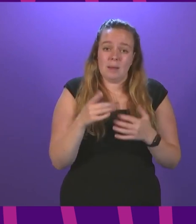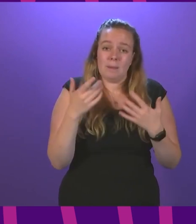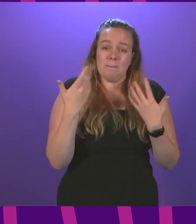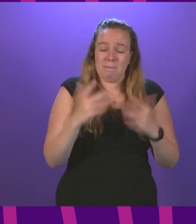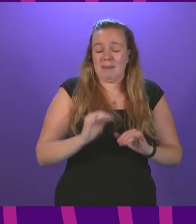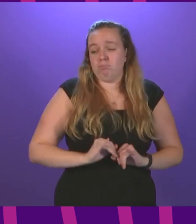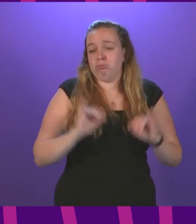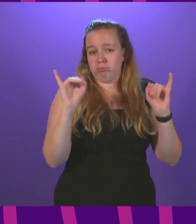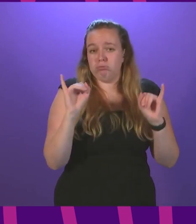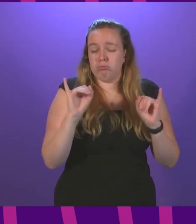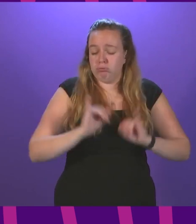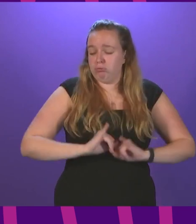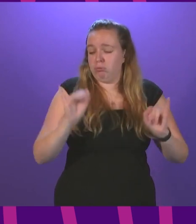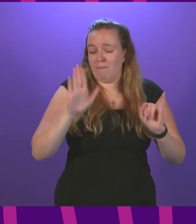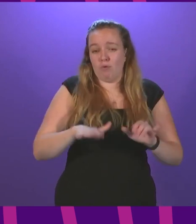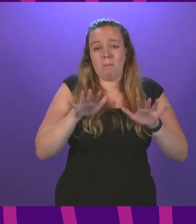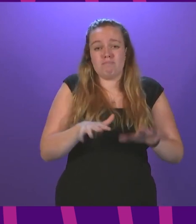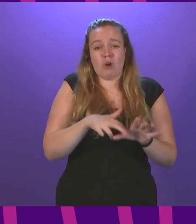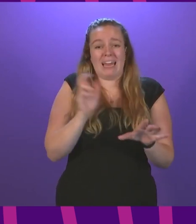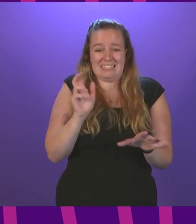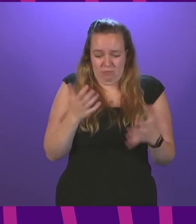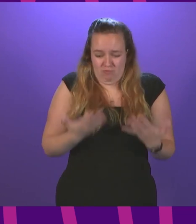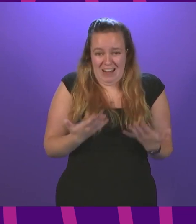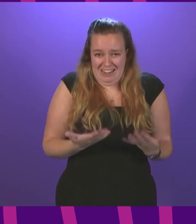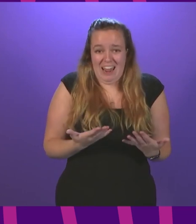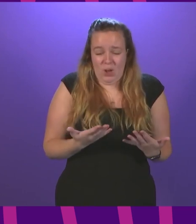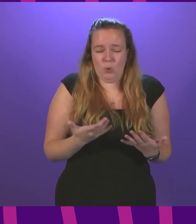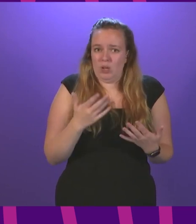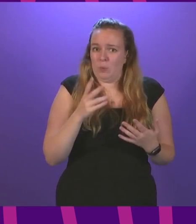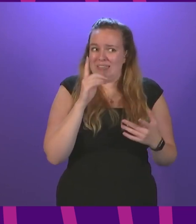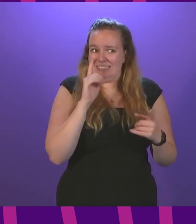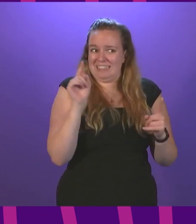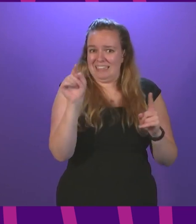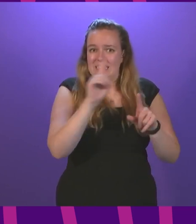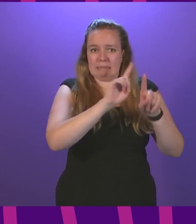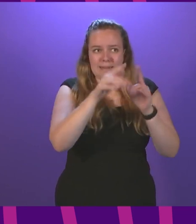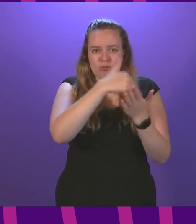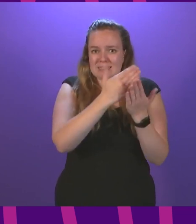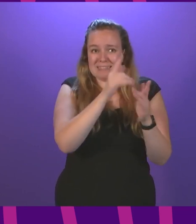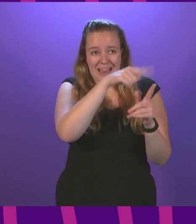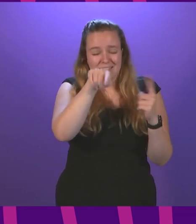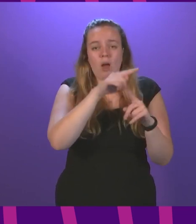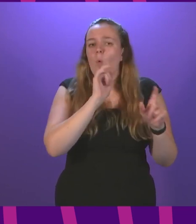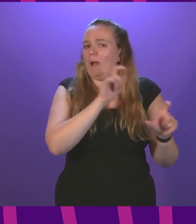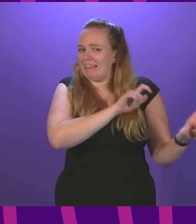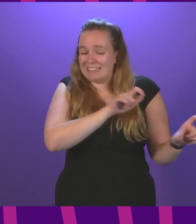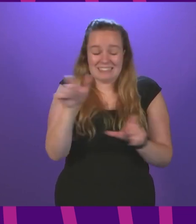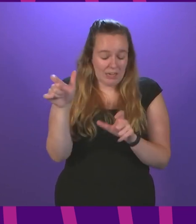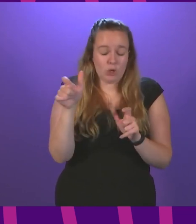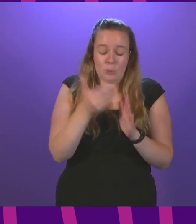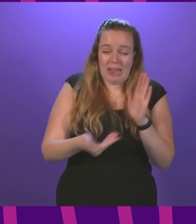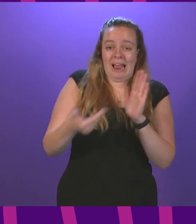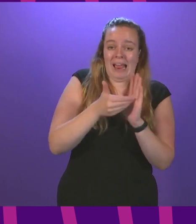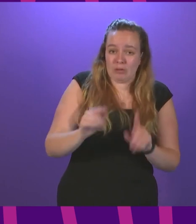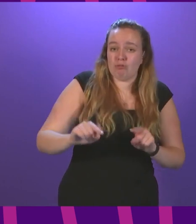exacerbated of course by the impact of brexit right now as we're seeing across many different sectors and that will continue to be an added